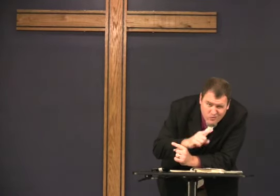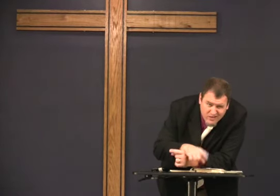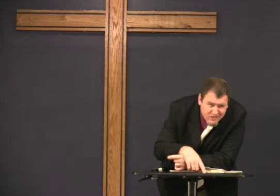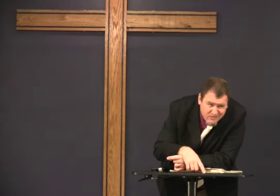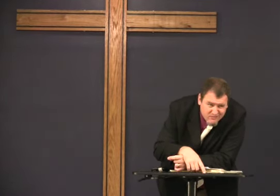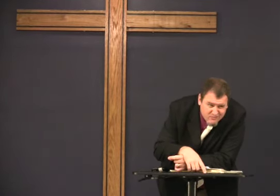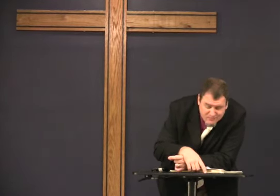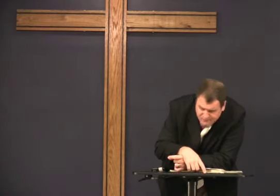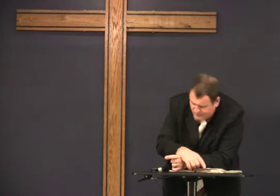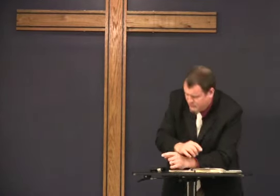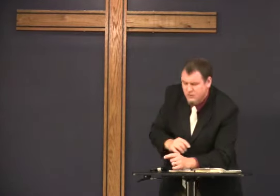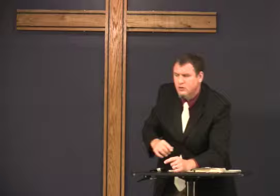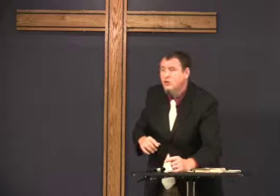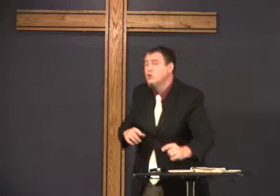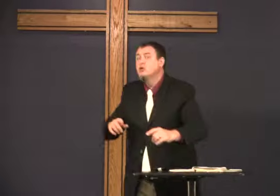No, it's not. Not really.